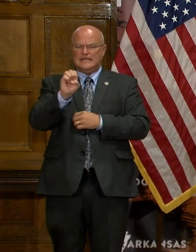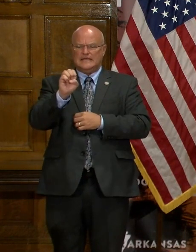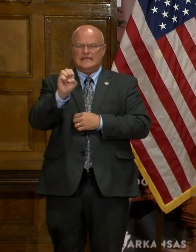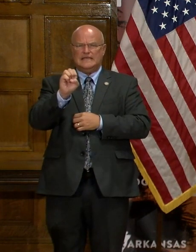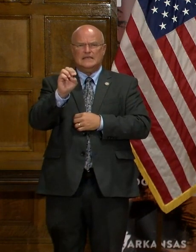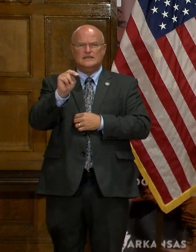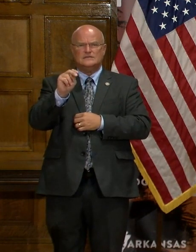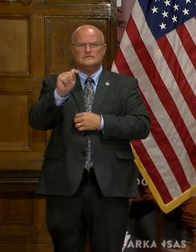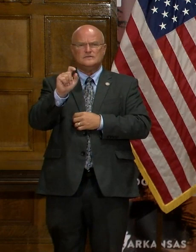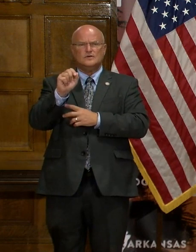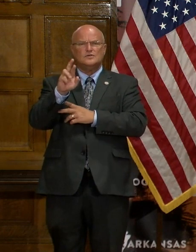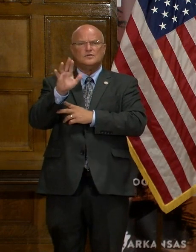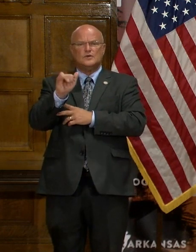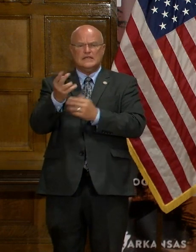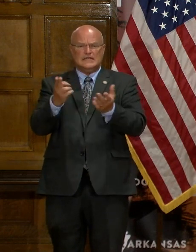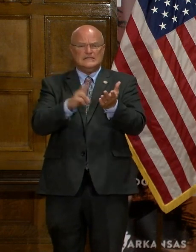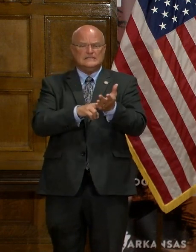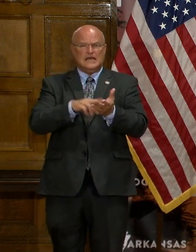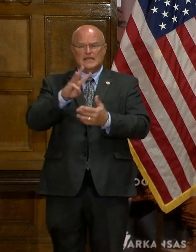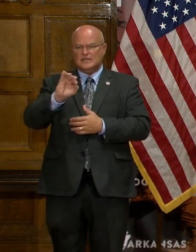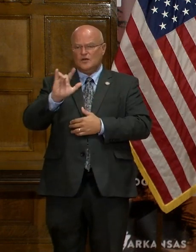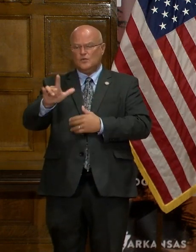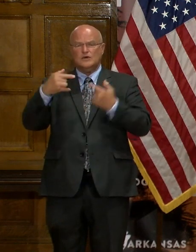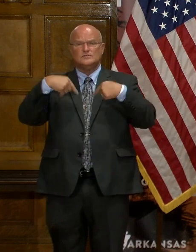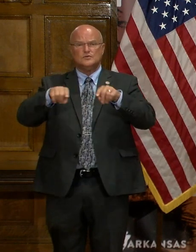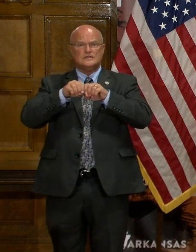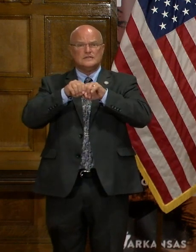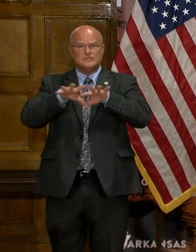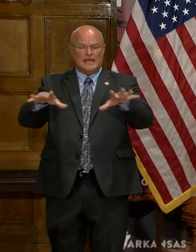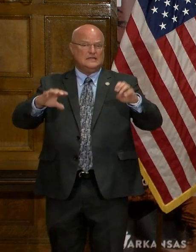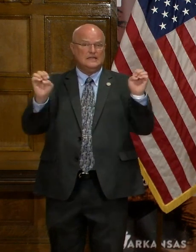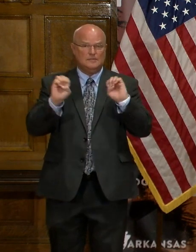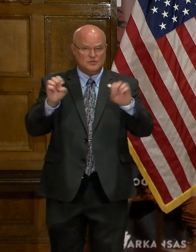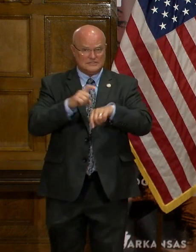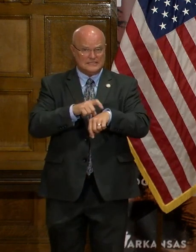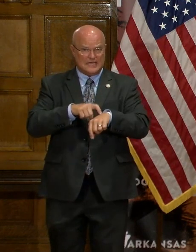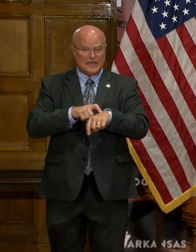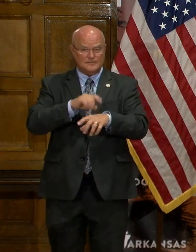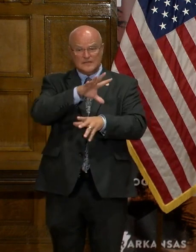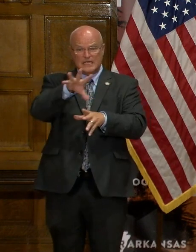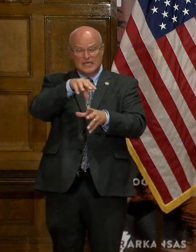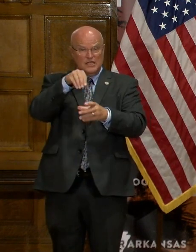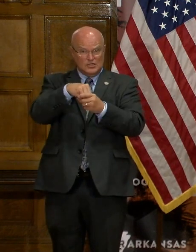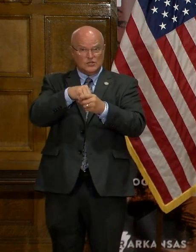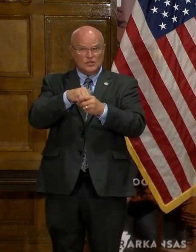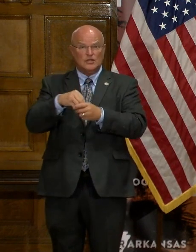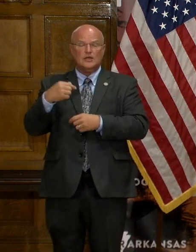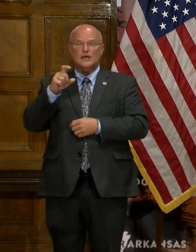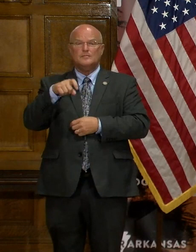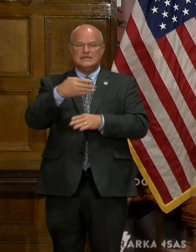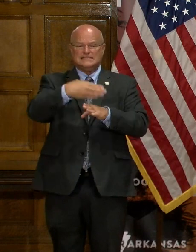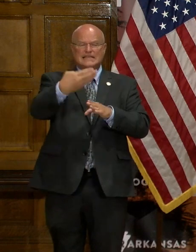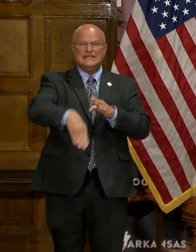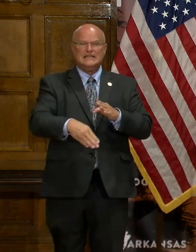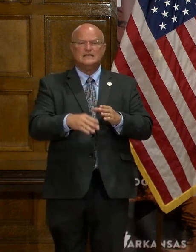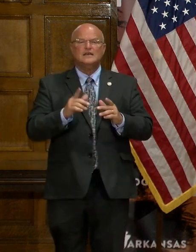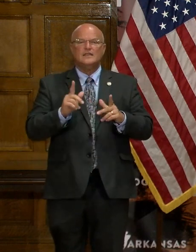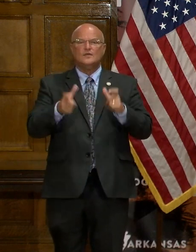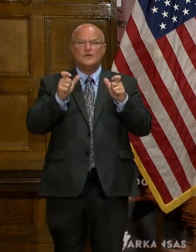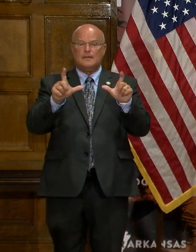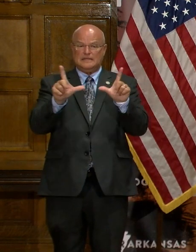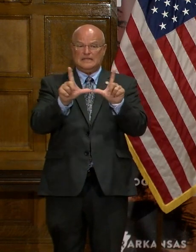the signing of wills during a pandemic, and including we would have to end the rapid